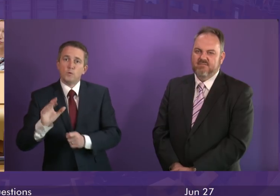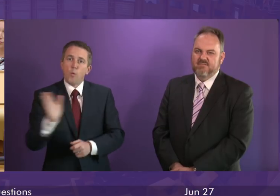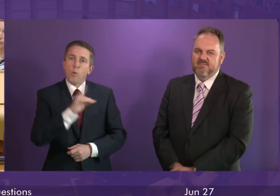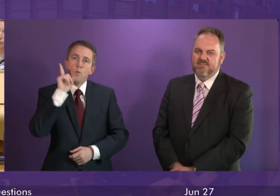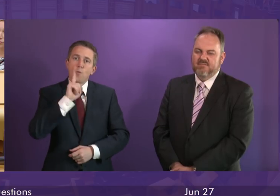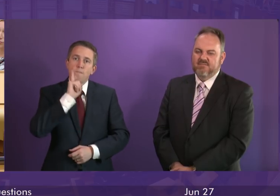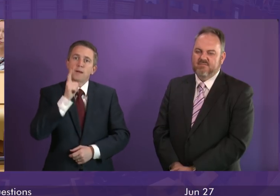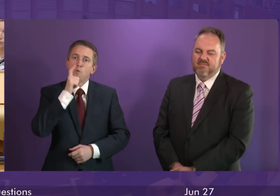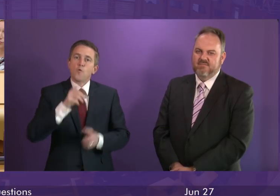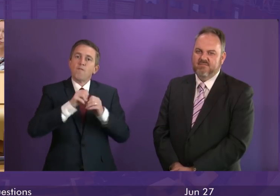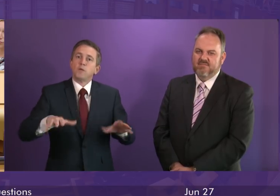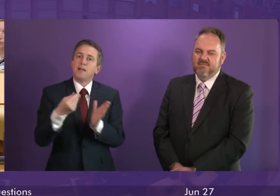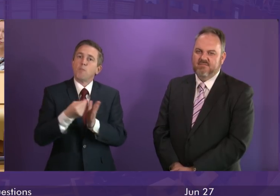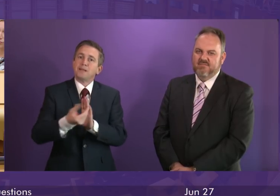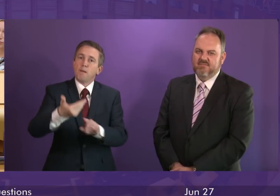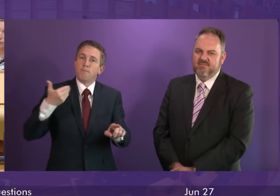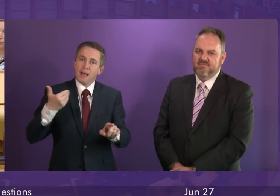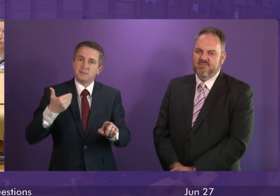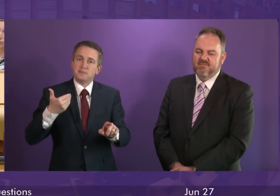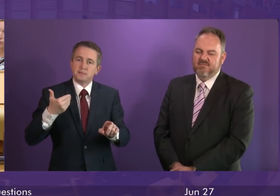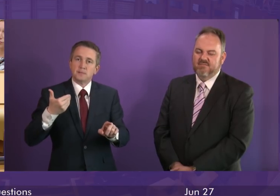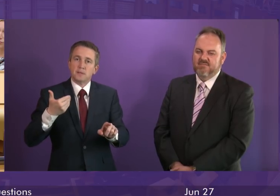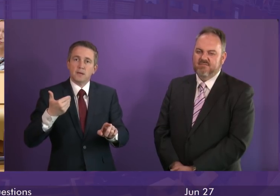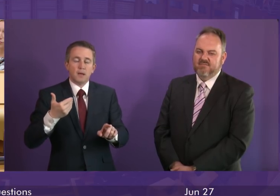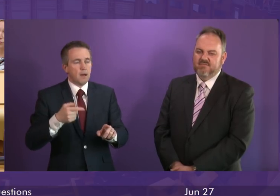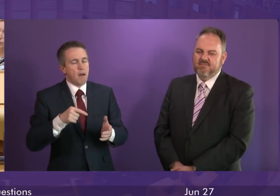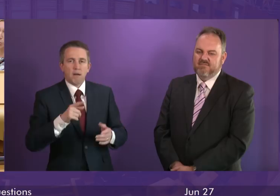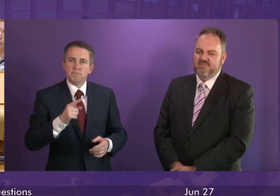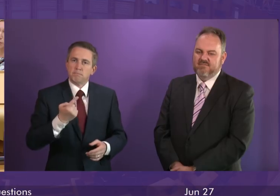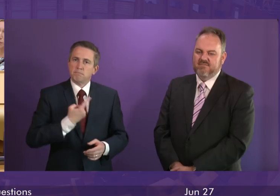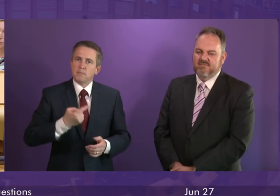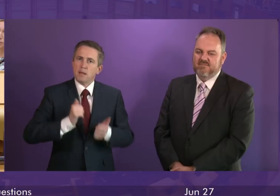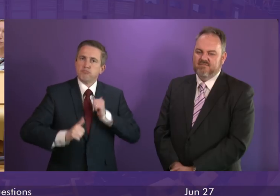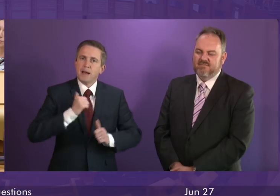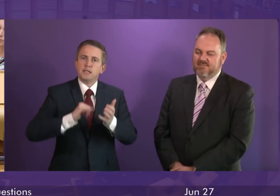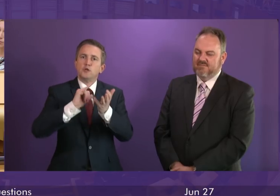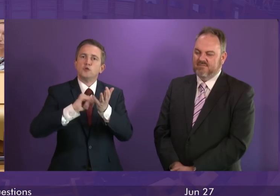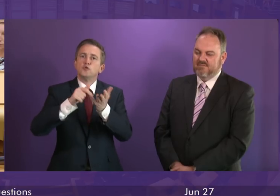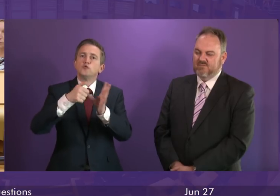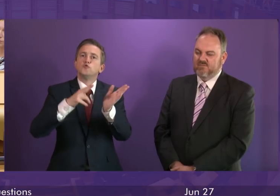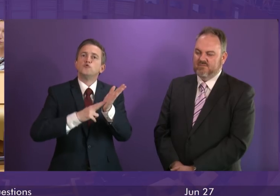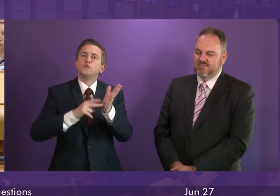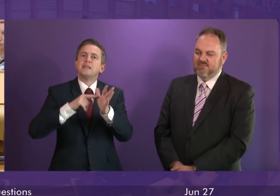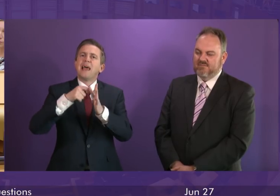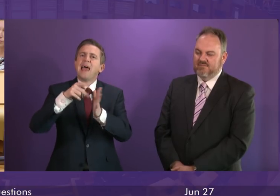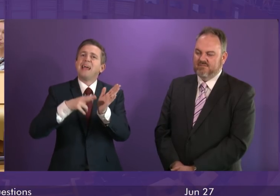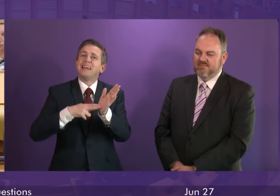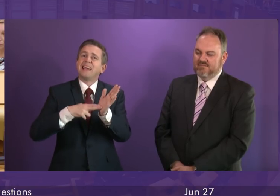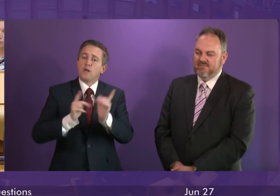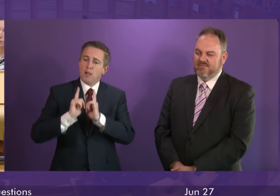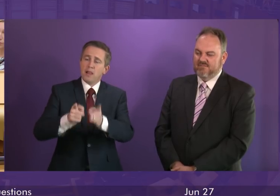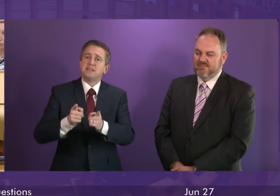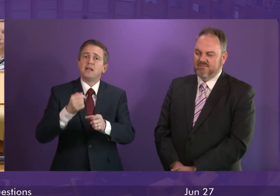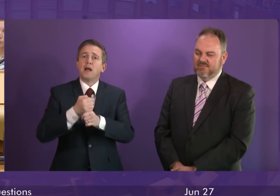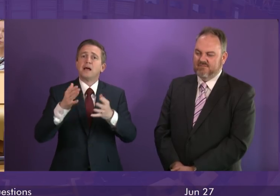the women who have been denied it for so long and let me put on record my pride particularly in Susan Aitken who from the minute she was elected leader of